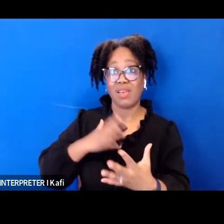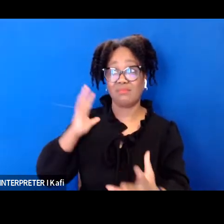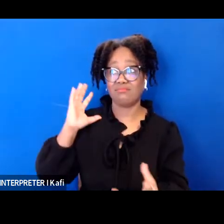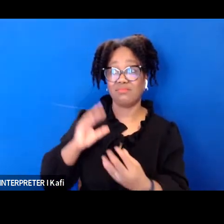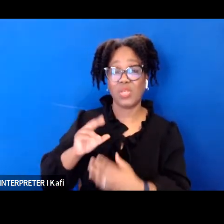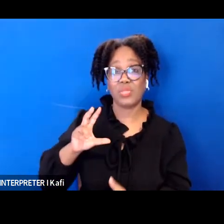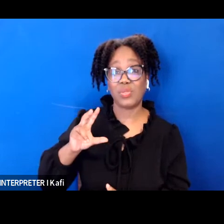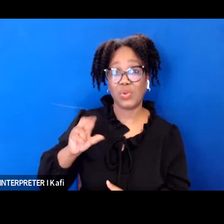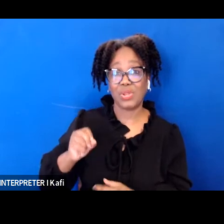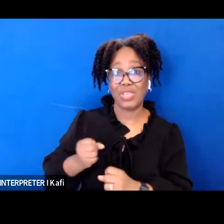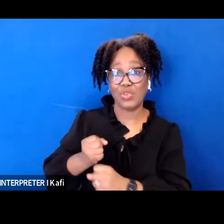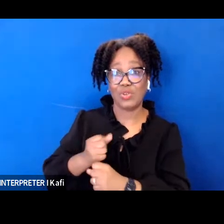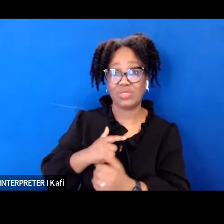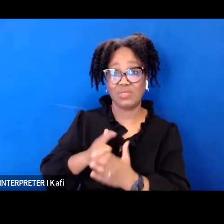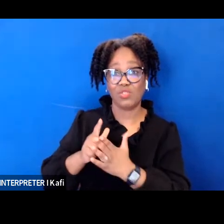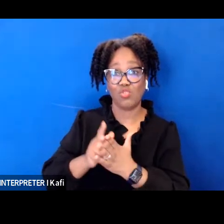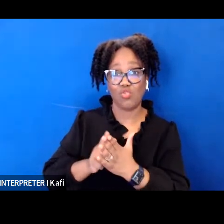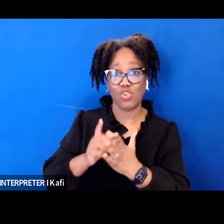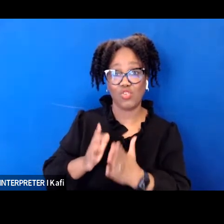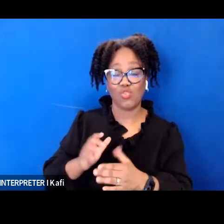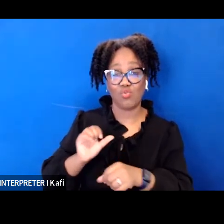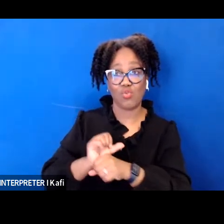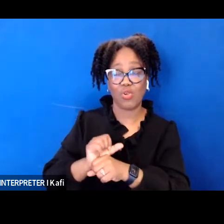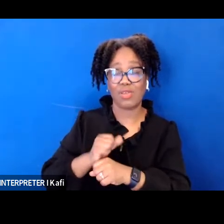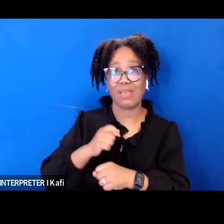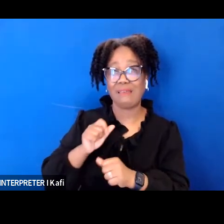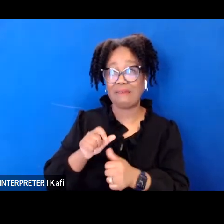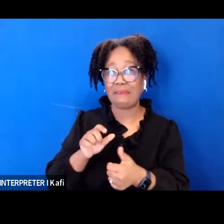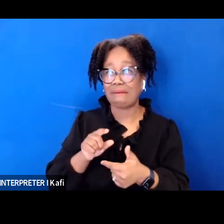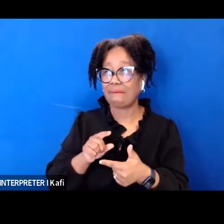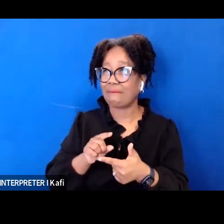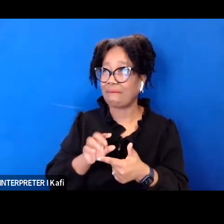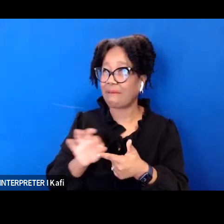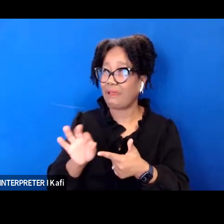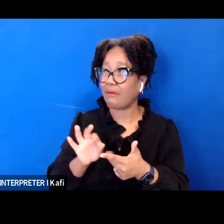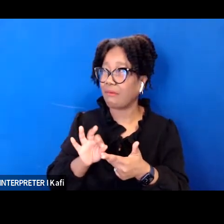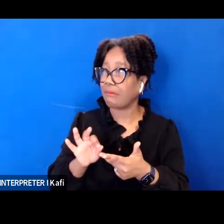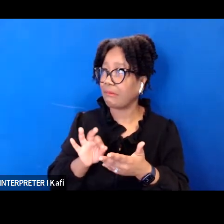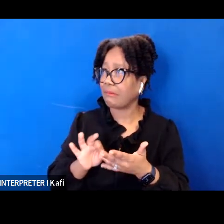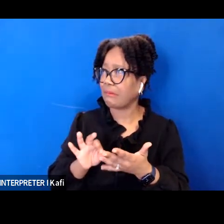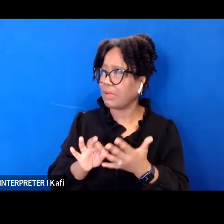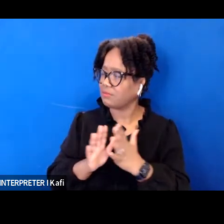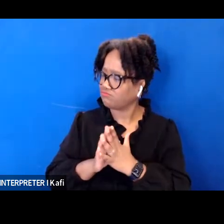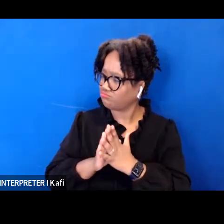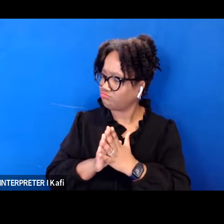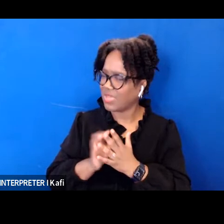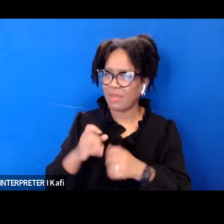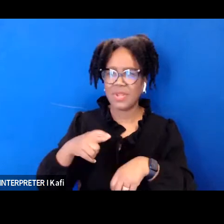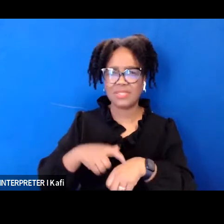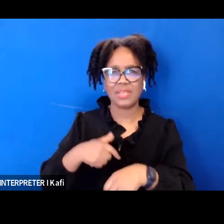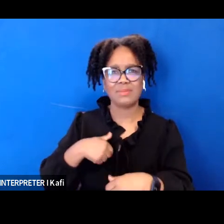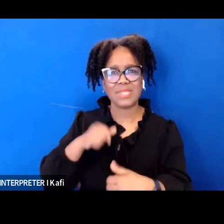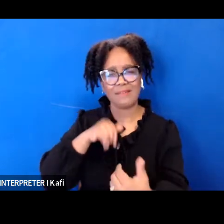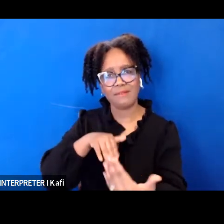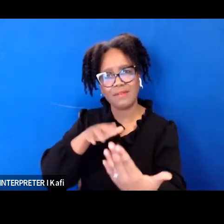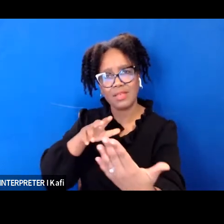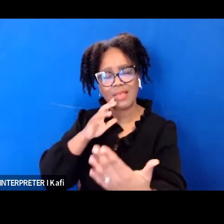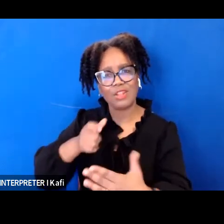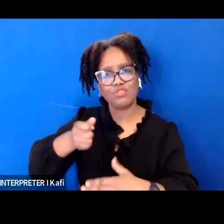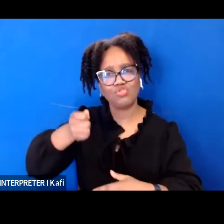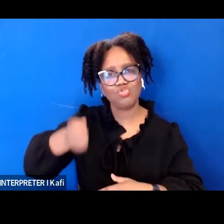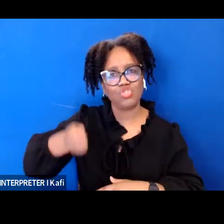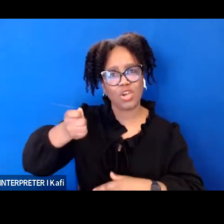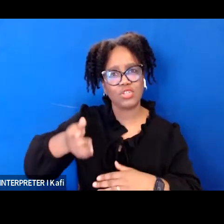i can count on one hand the number of times i've appeared before a judge that looks like me and this is not an